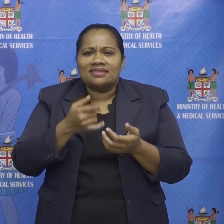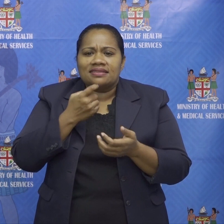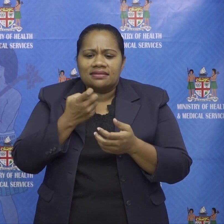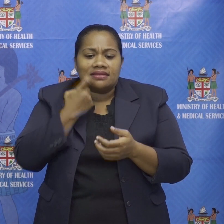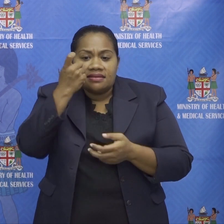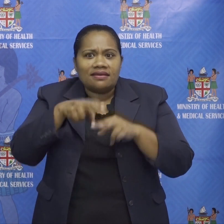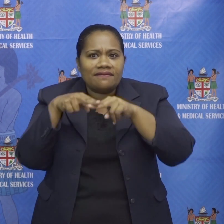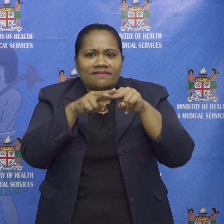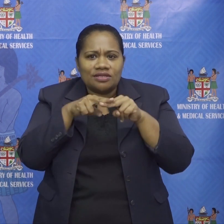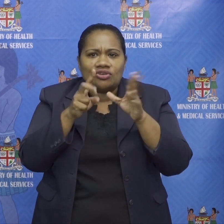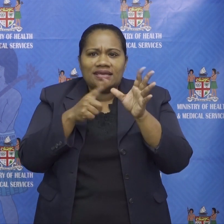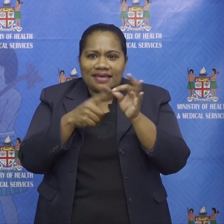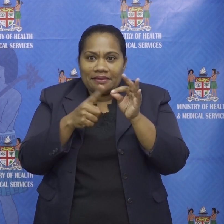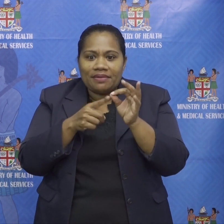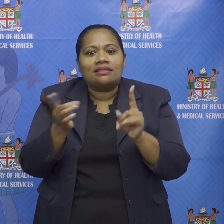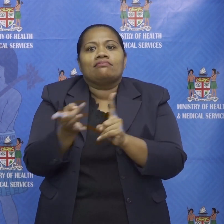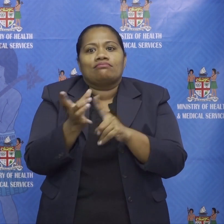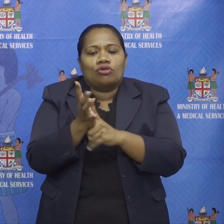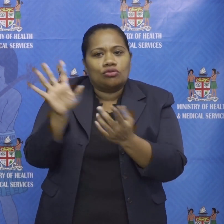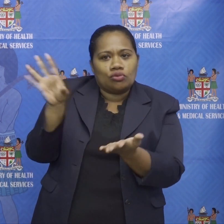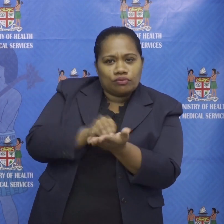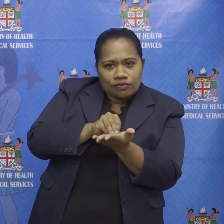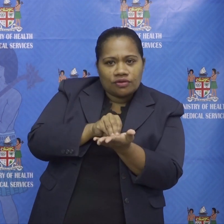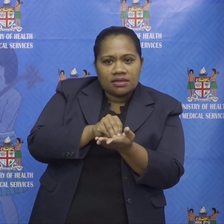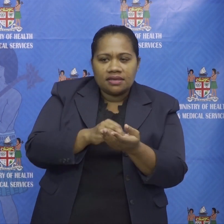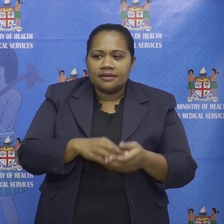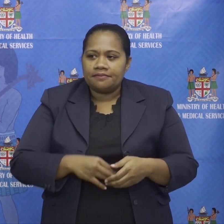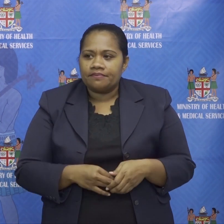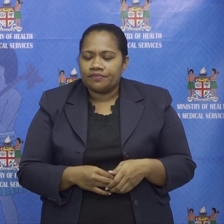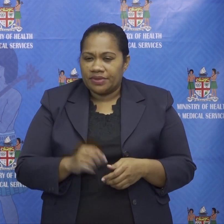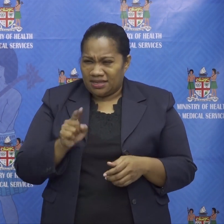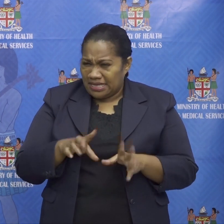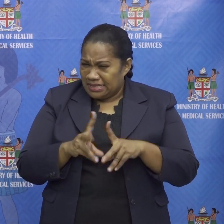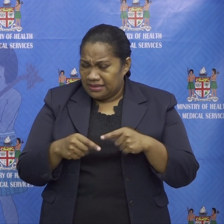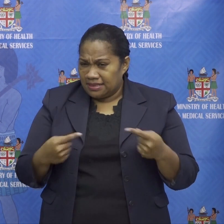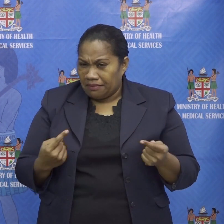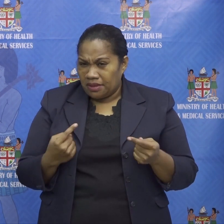people need to download um is that something you're considering making compulsory